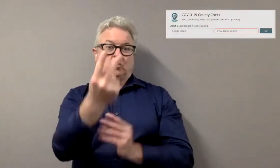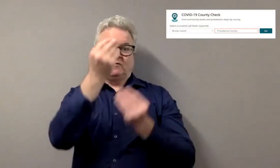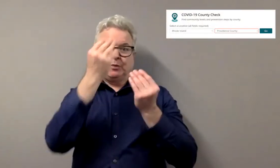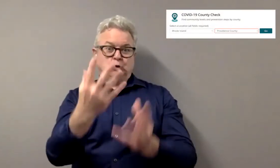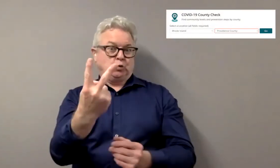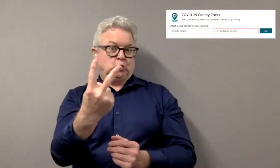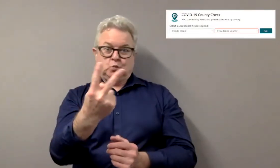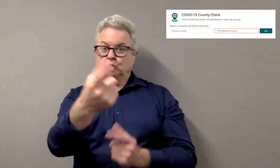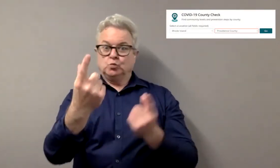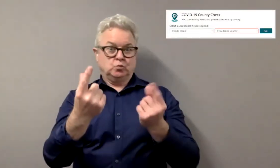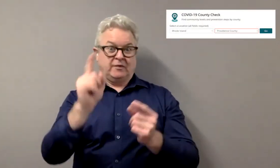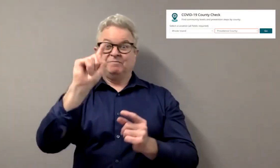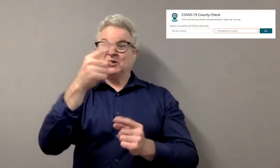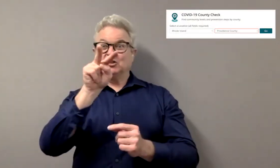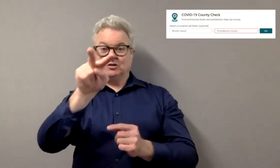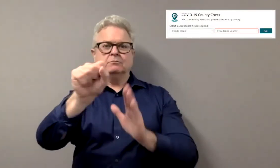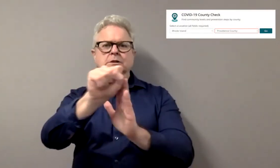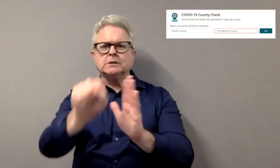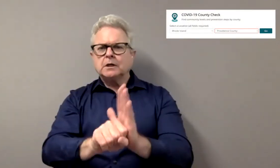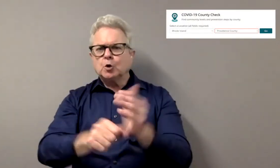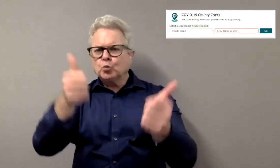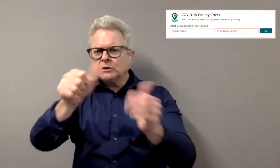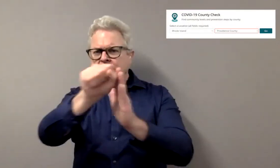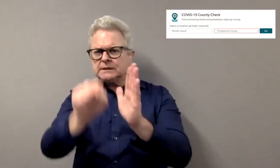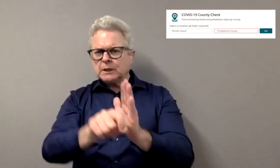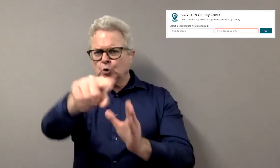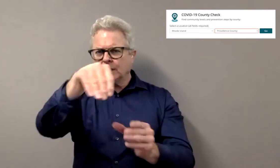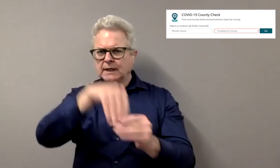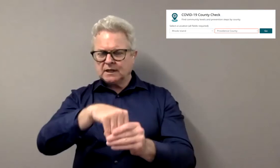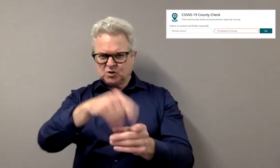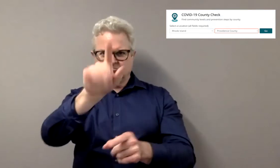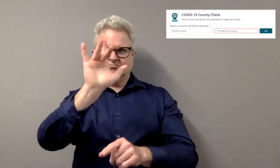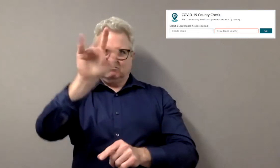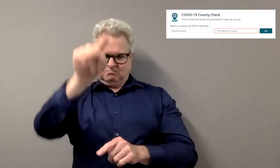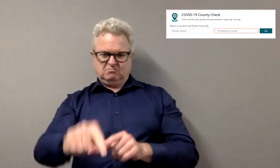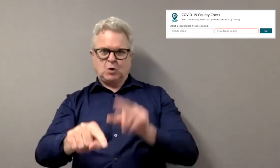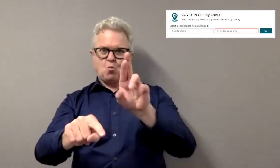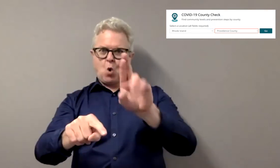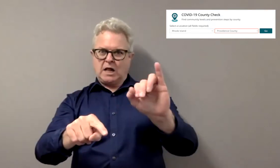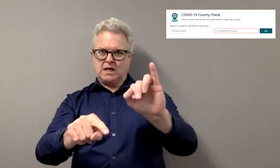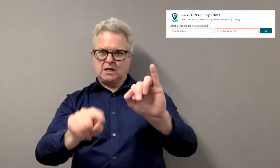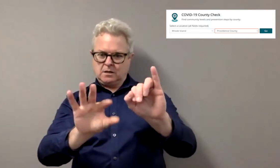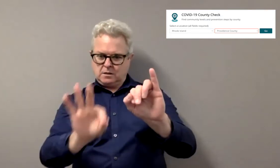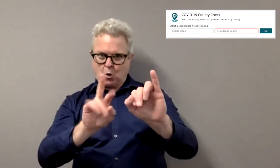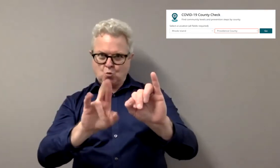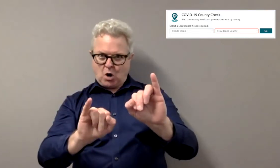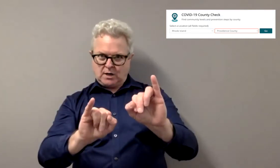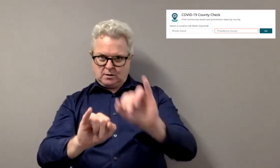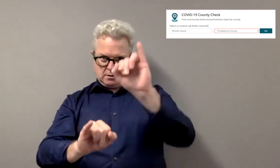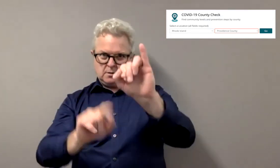And then it will ask you two questions. One will say what state you are from. You will click that state, the state of Rhode Island.